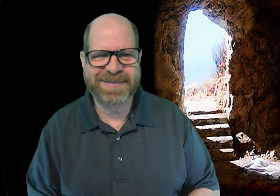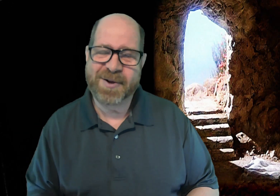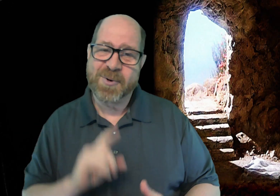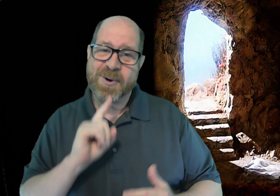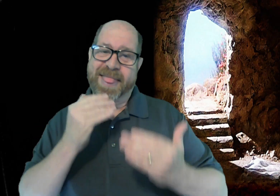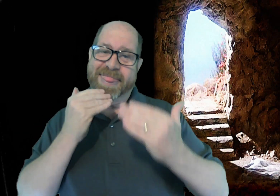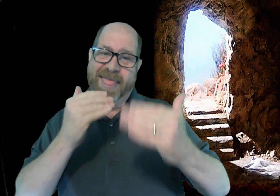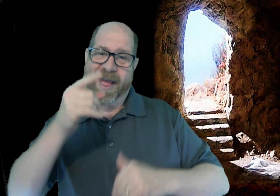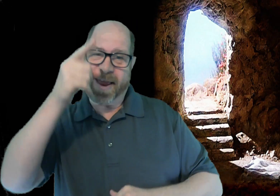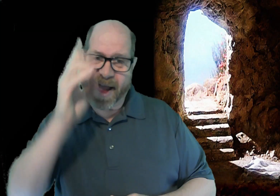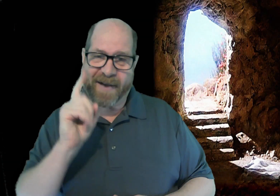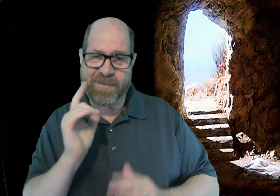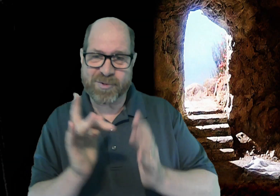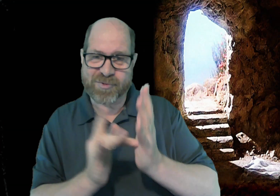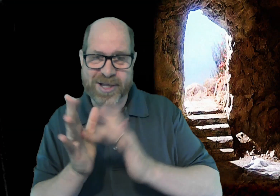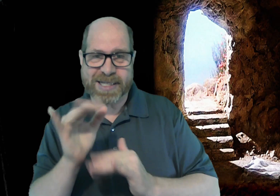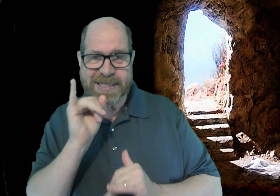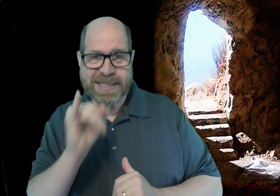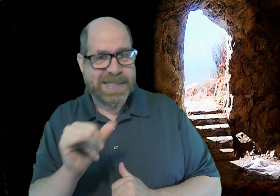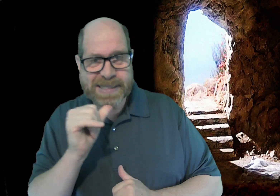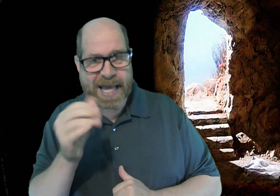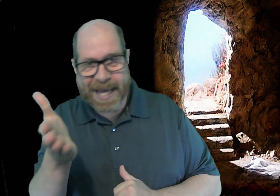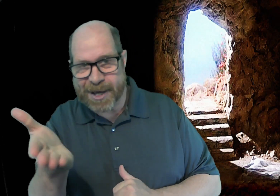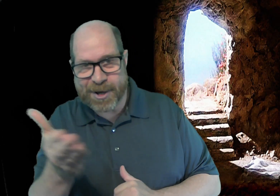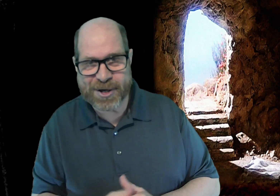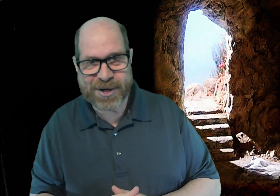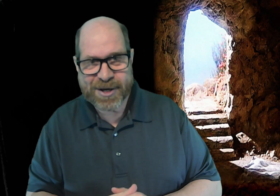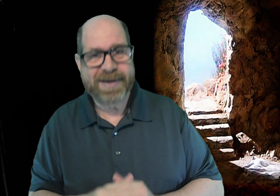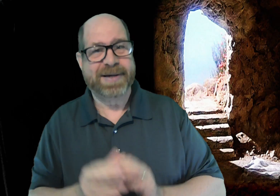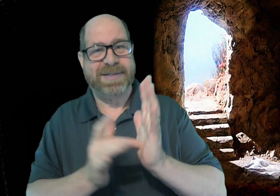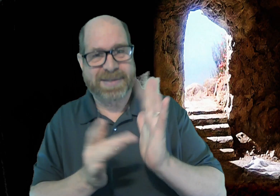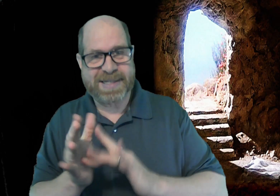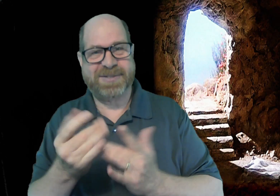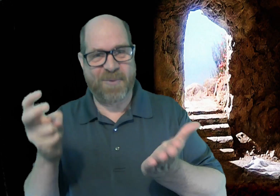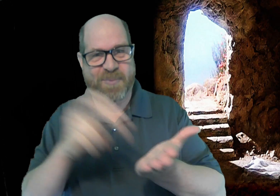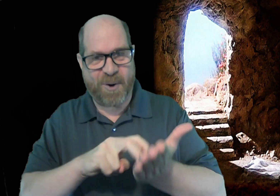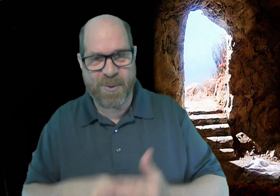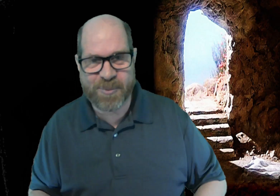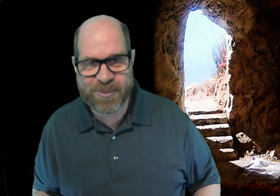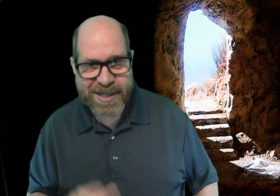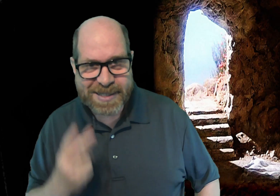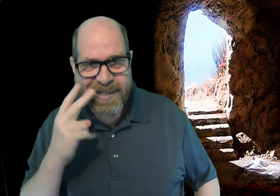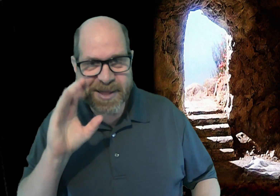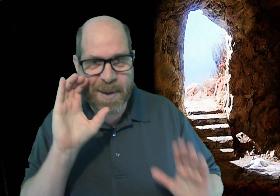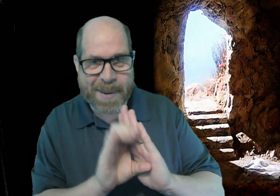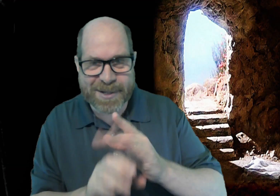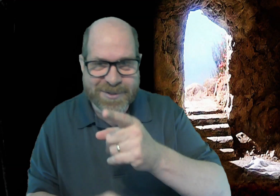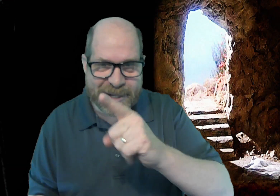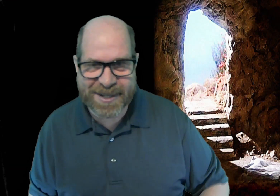is risen he is not here he rose again that picture